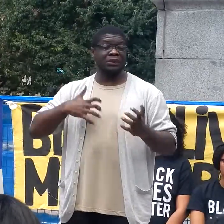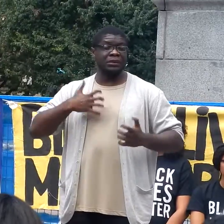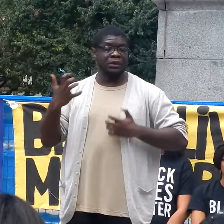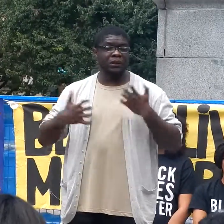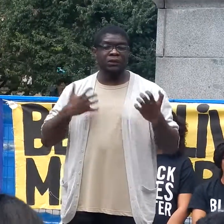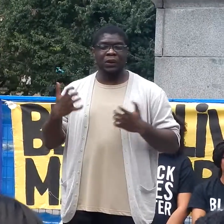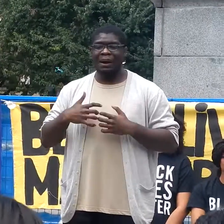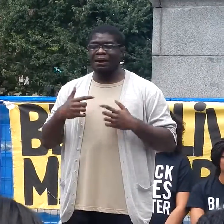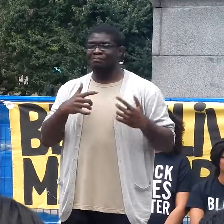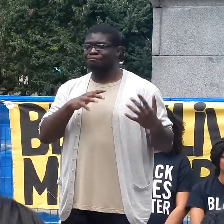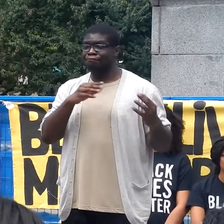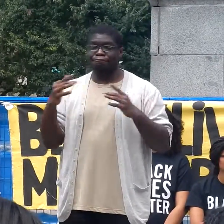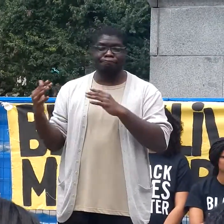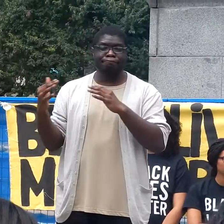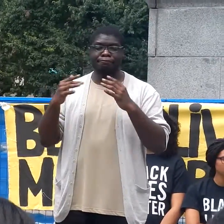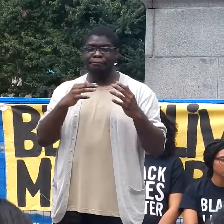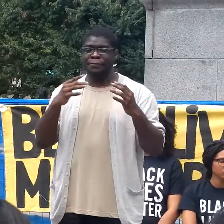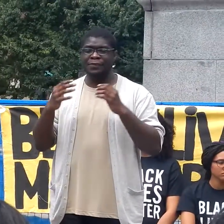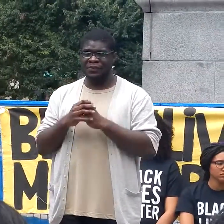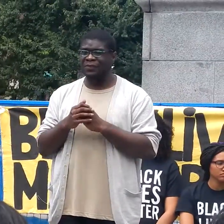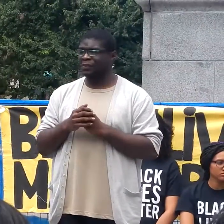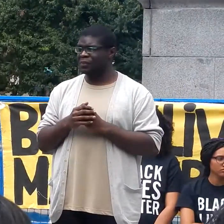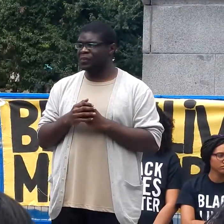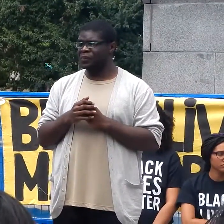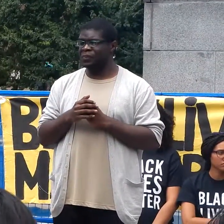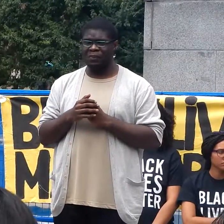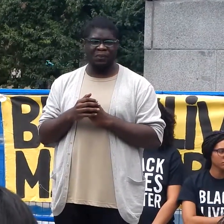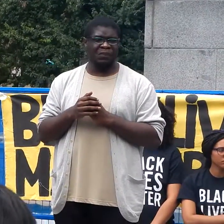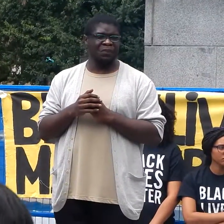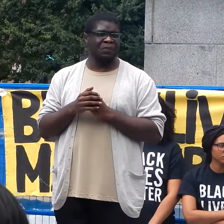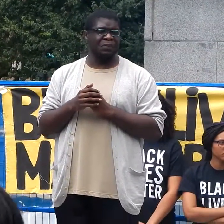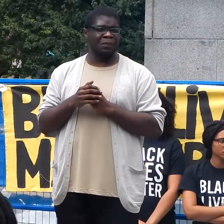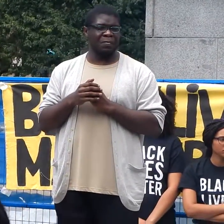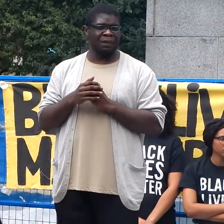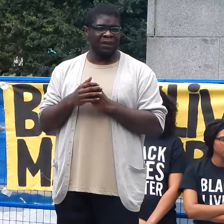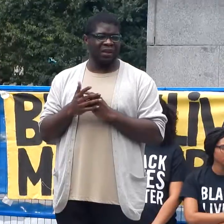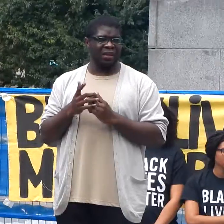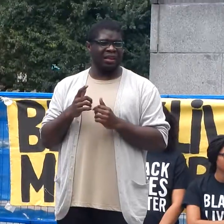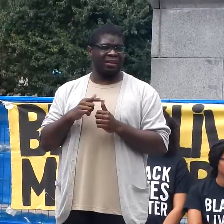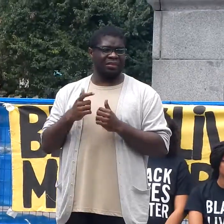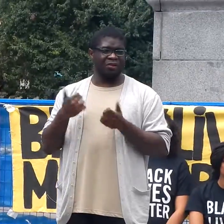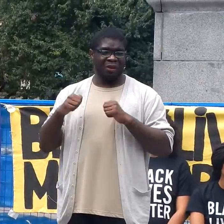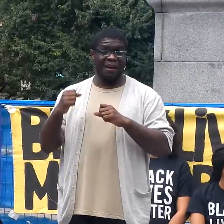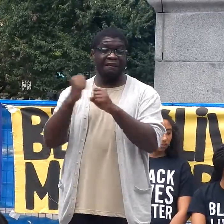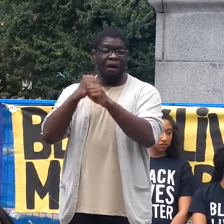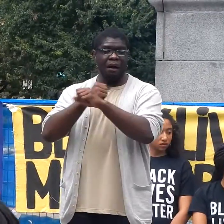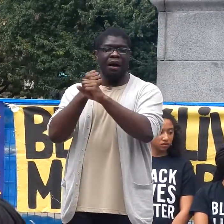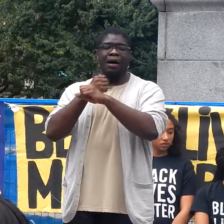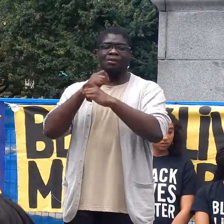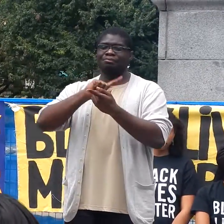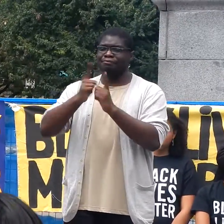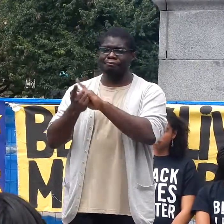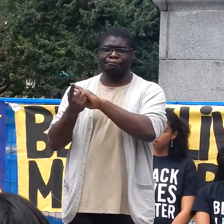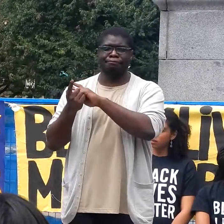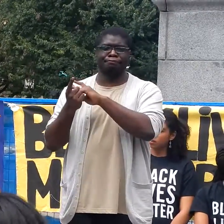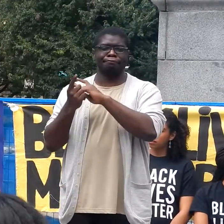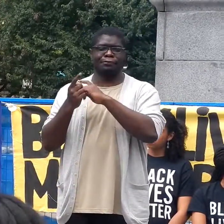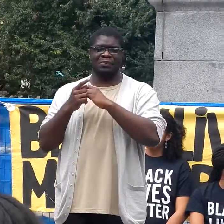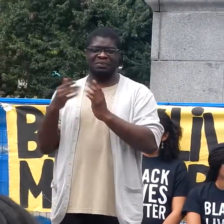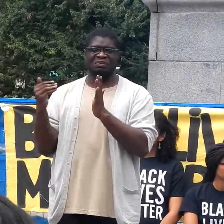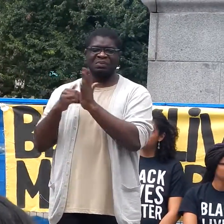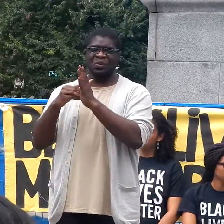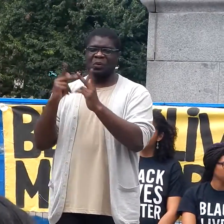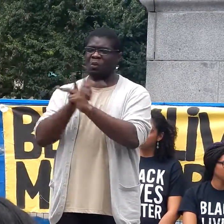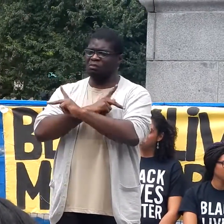of our community that they were driven driven to reproduce the same violence we are trying to combat black lives matter has convicted itself to non